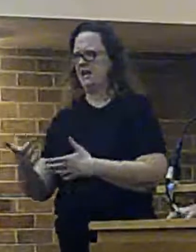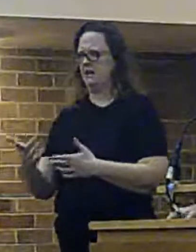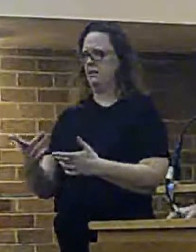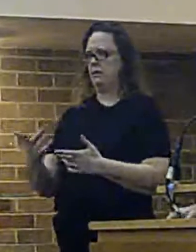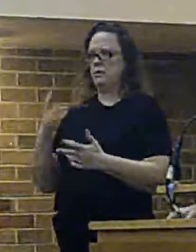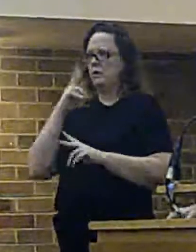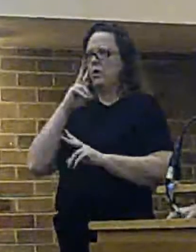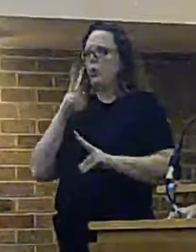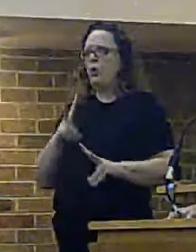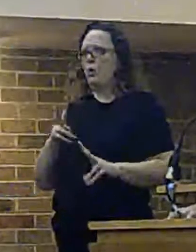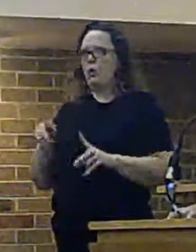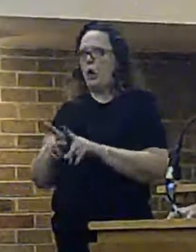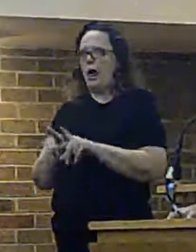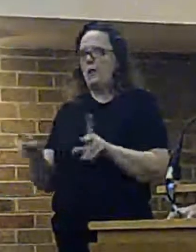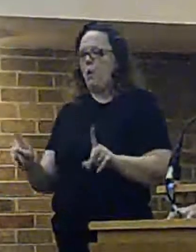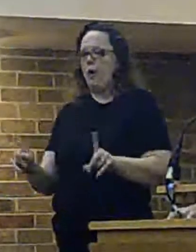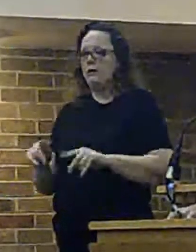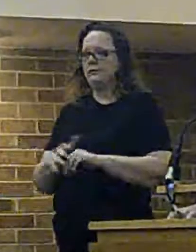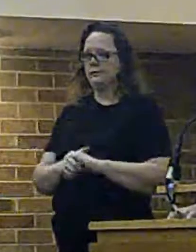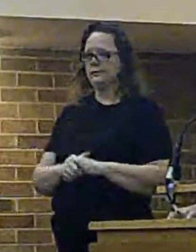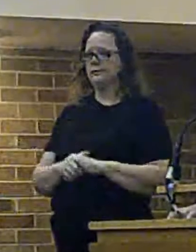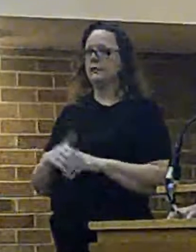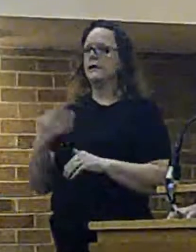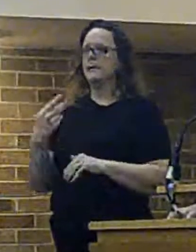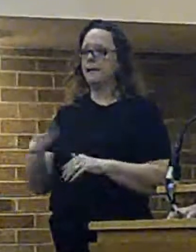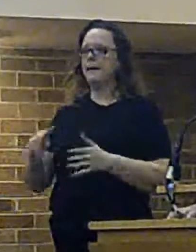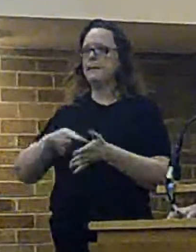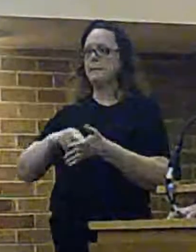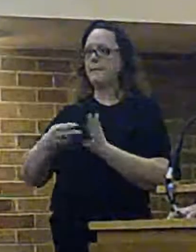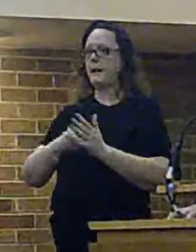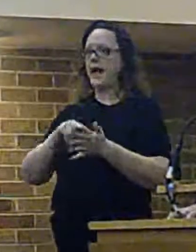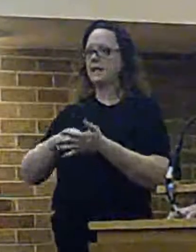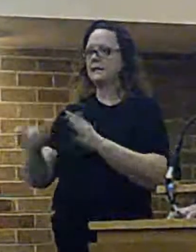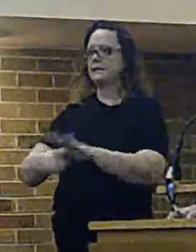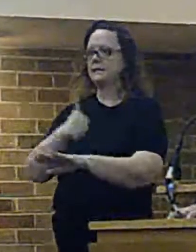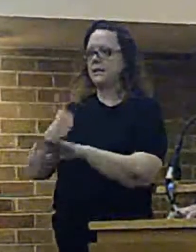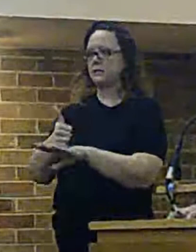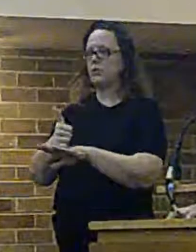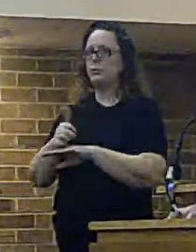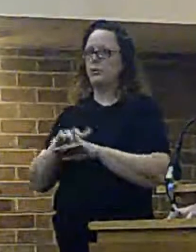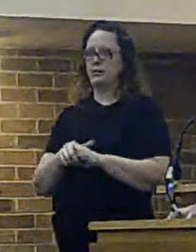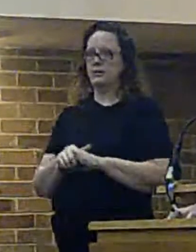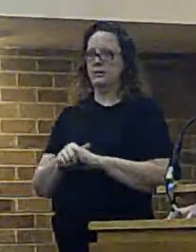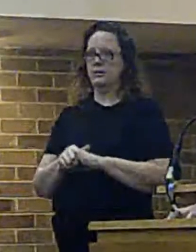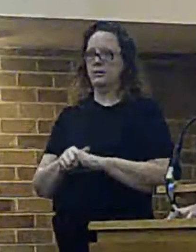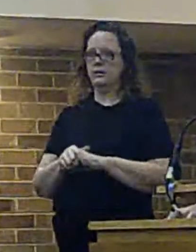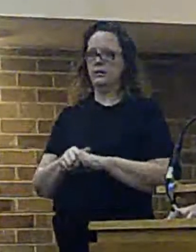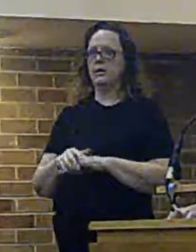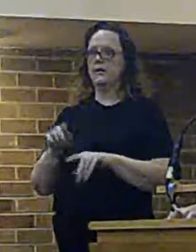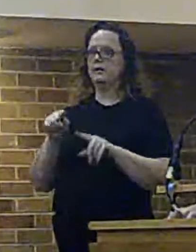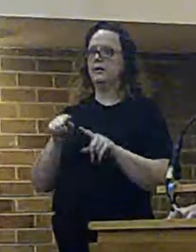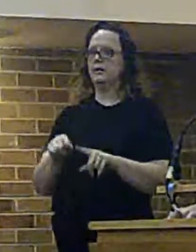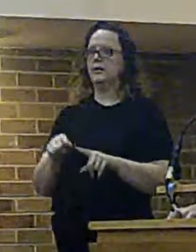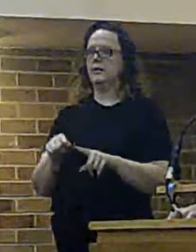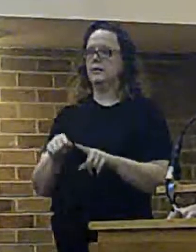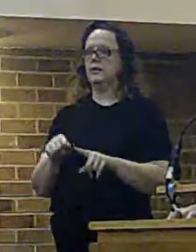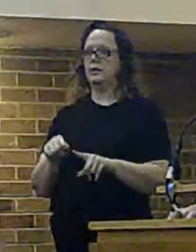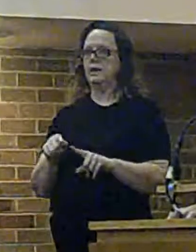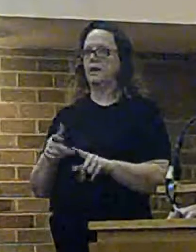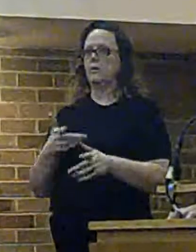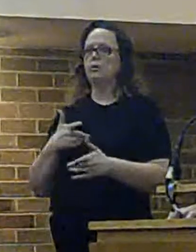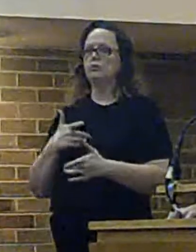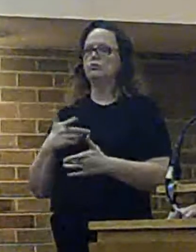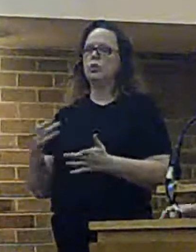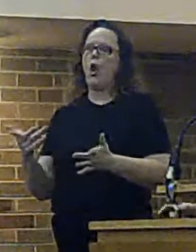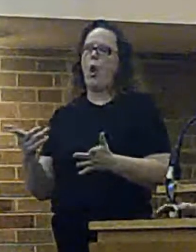completely, which is why that we had plans drawn up, which are indicative. They are indicative, nothing more than